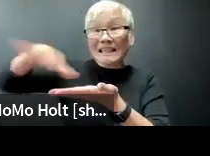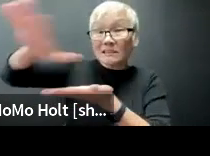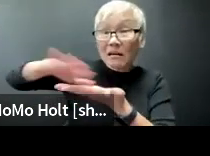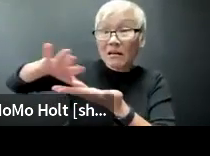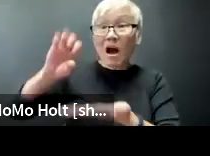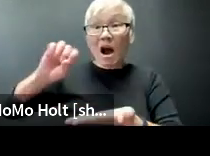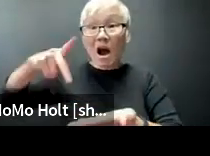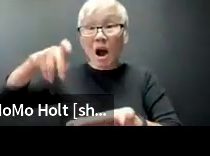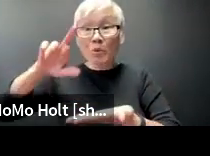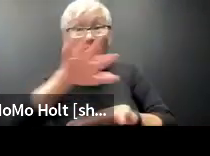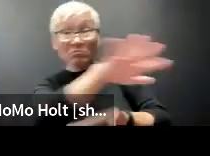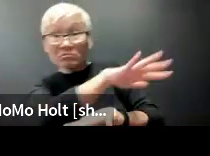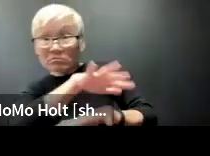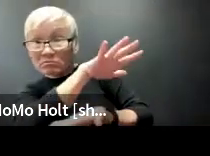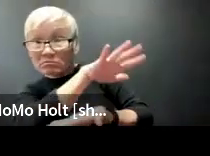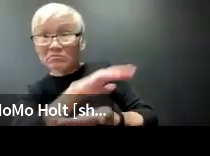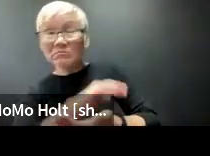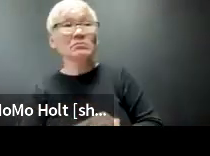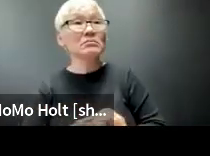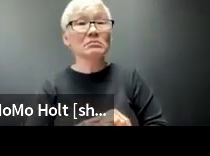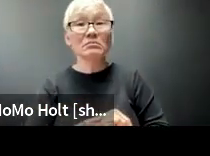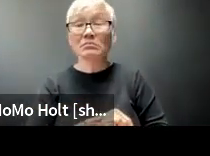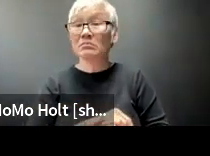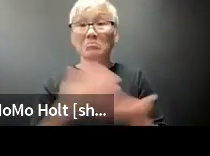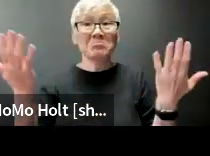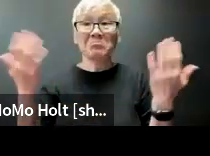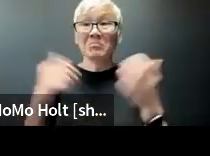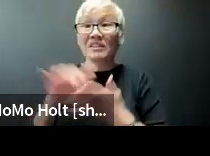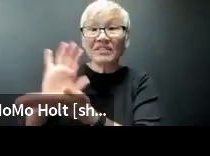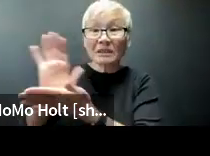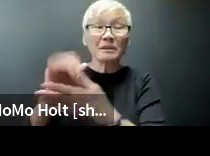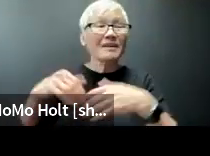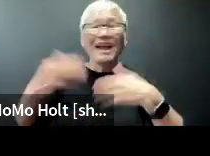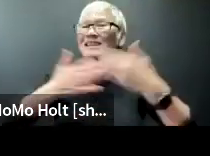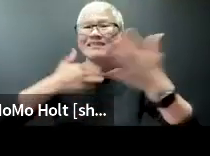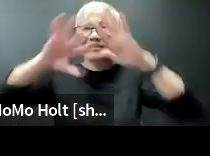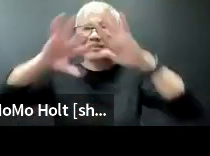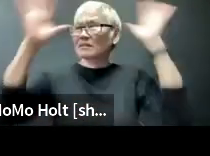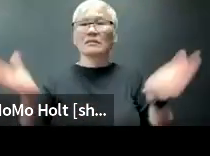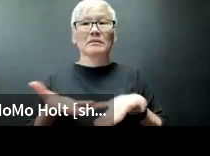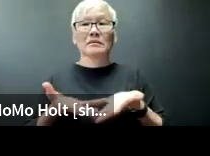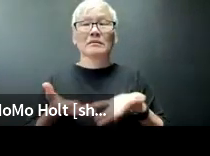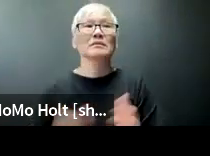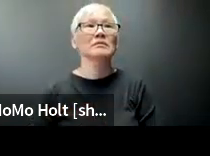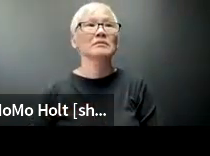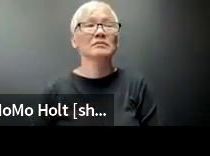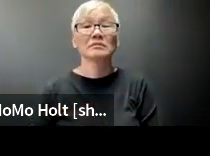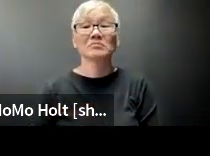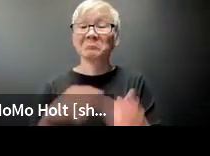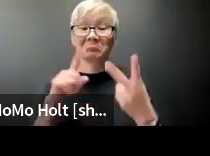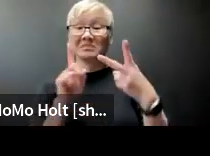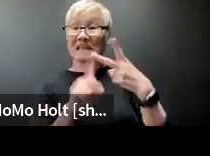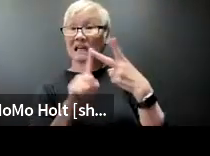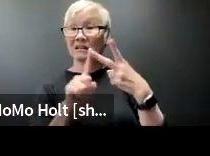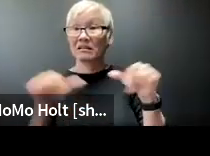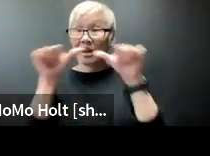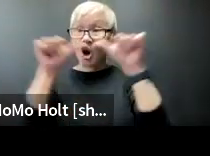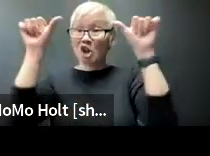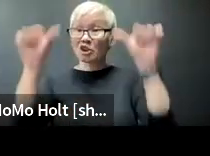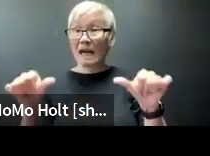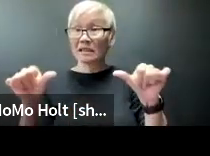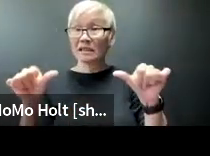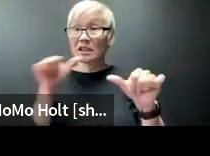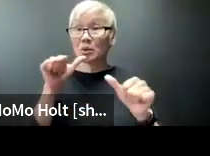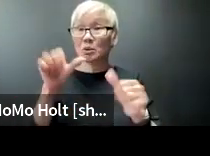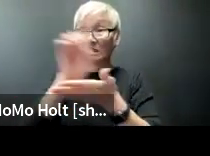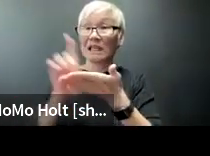whether it's cinema an opera hall dance studio it doesn't matter any venue